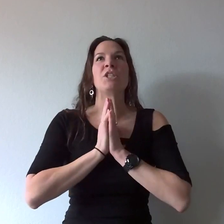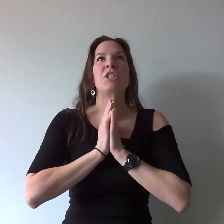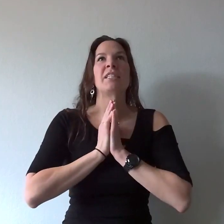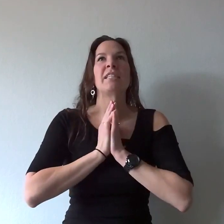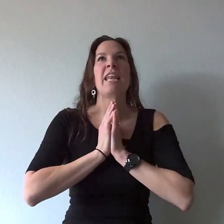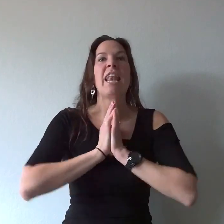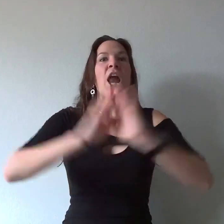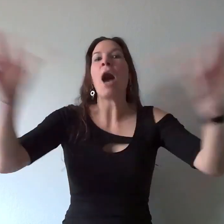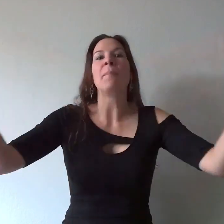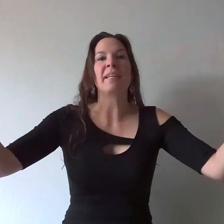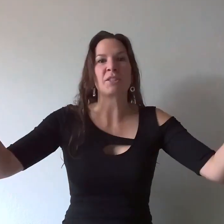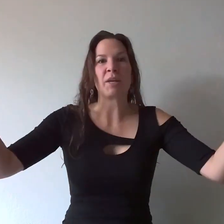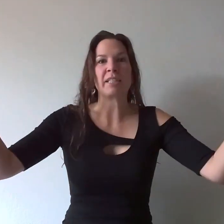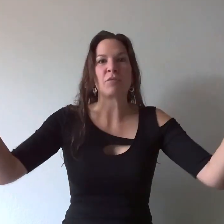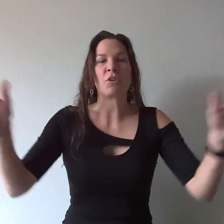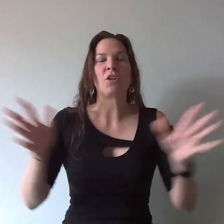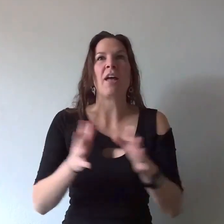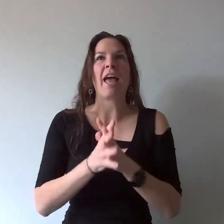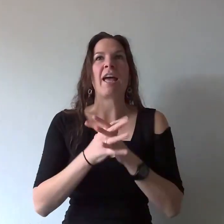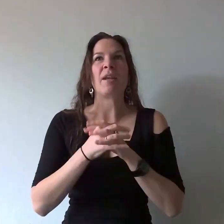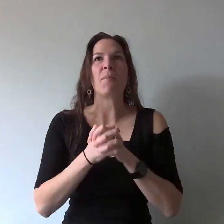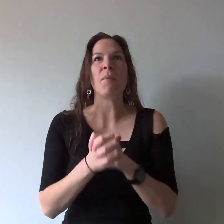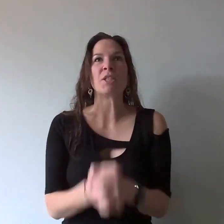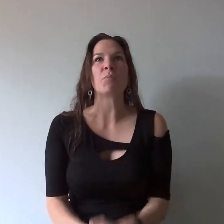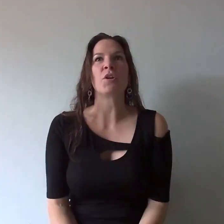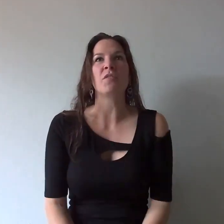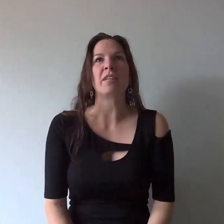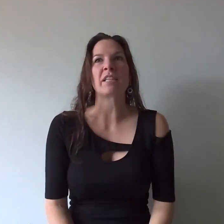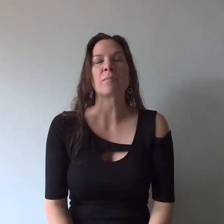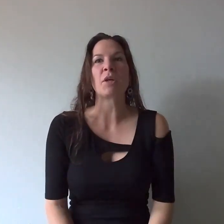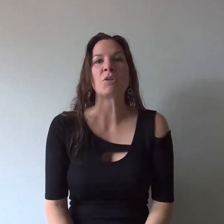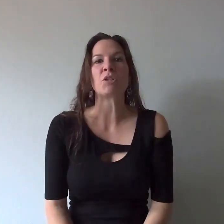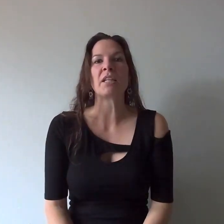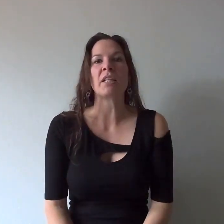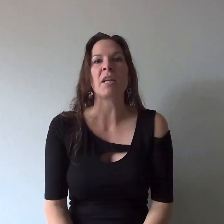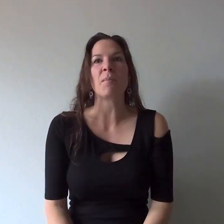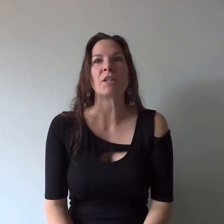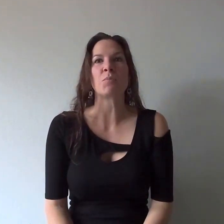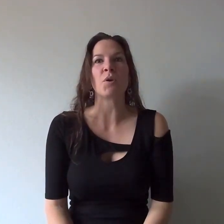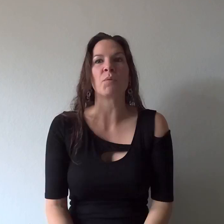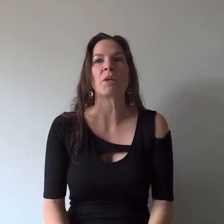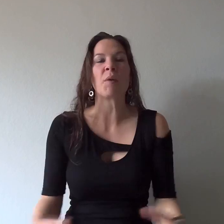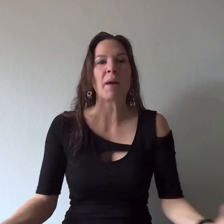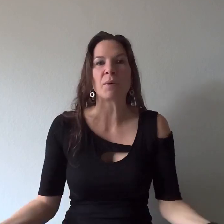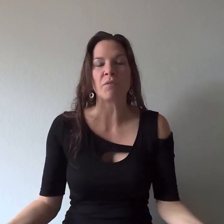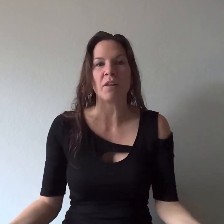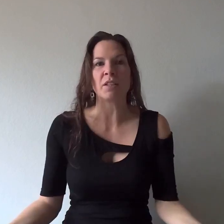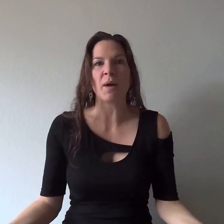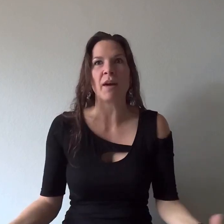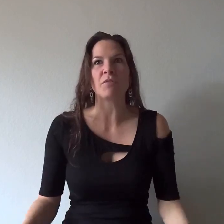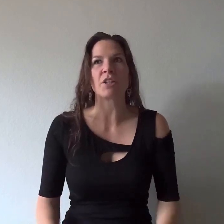just not be as graceful and much more of an explosion much more regret would follow after